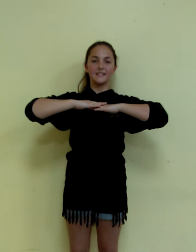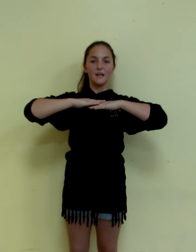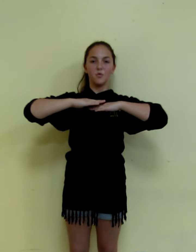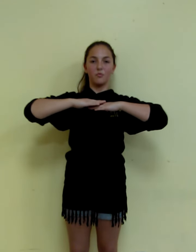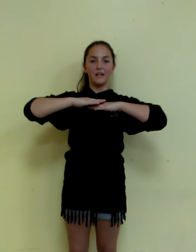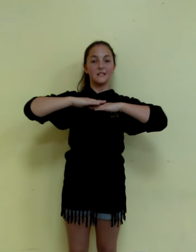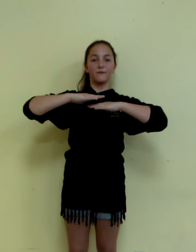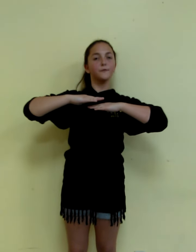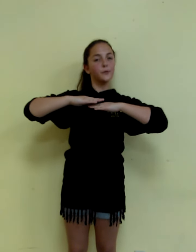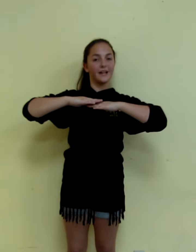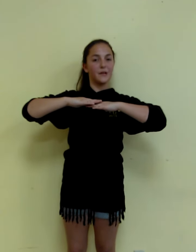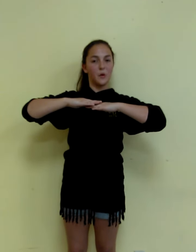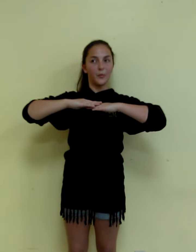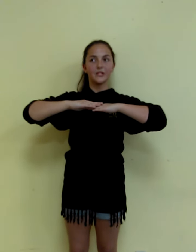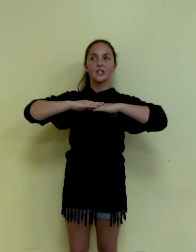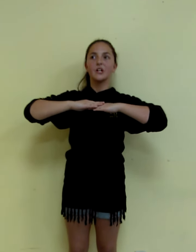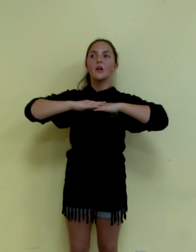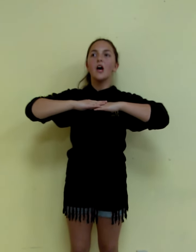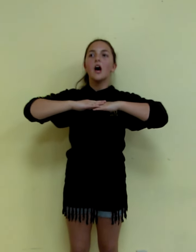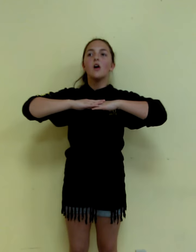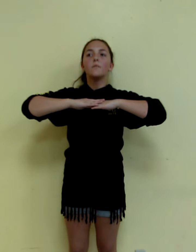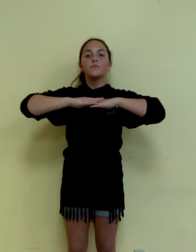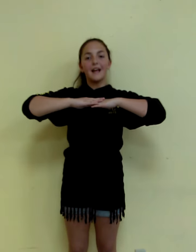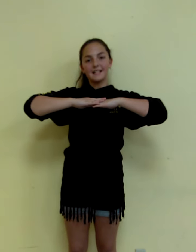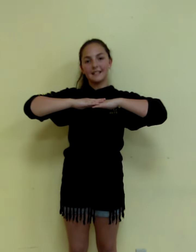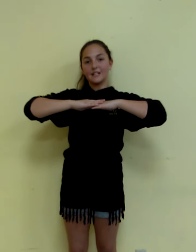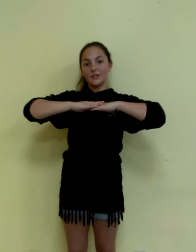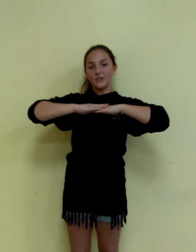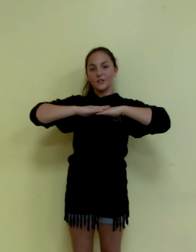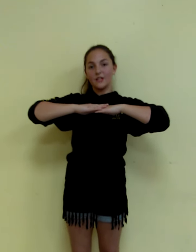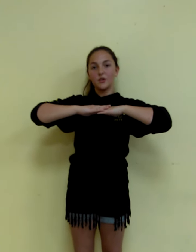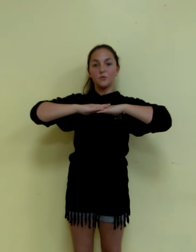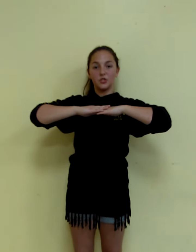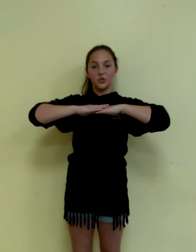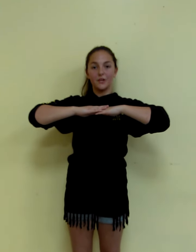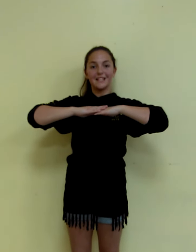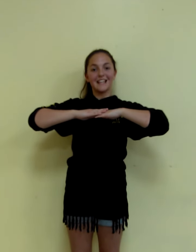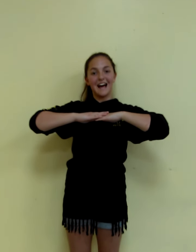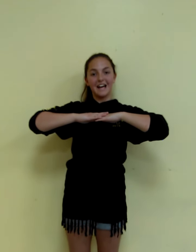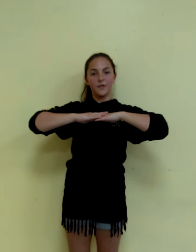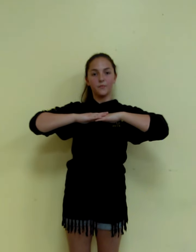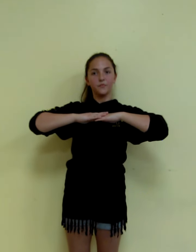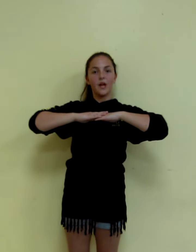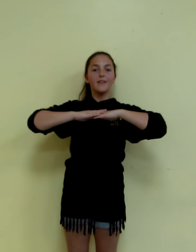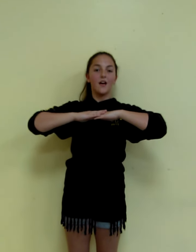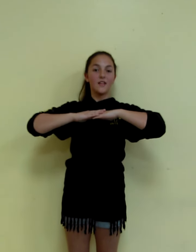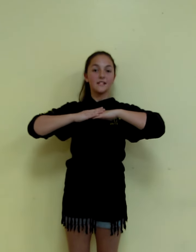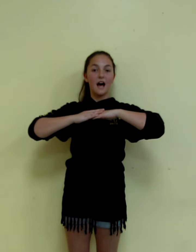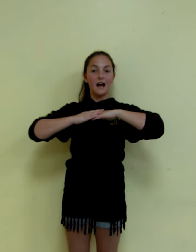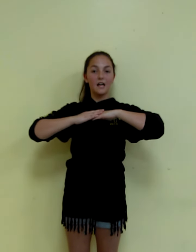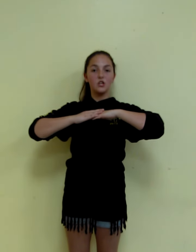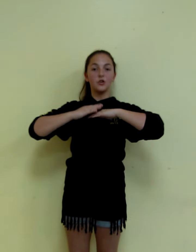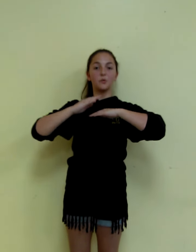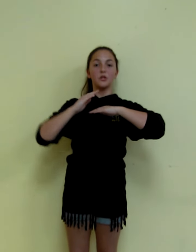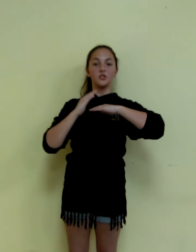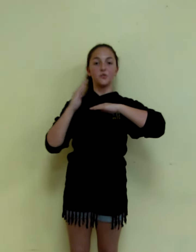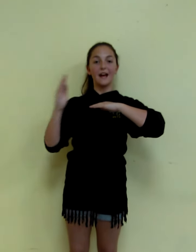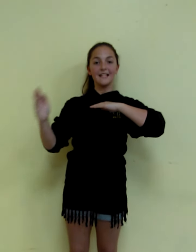the same movement. It's a fluidity moment. Next letter that you would do is I. Now this I, you're going to put your right